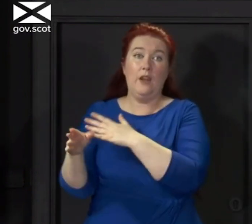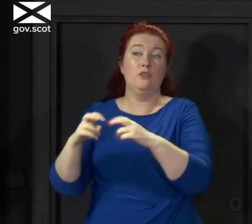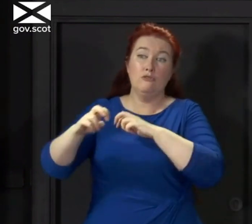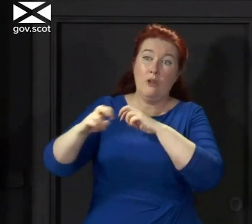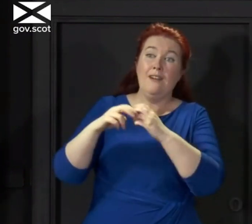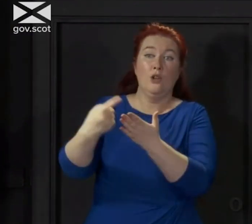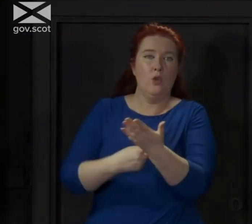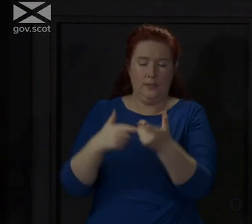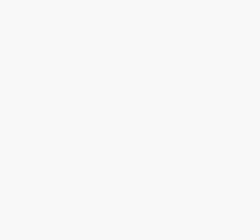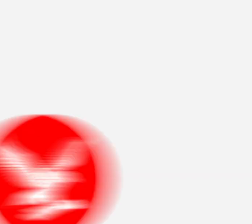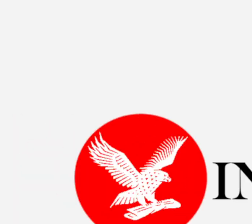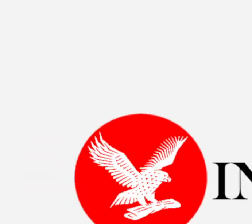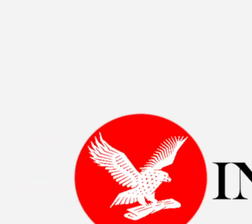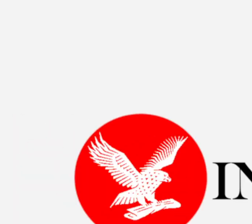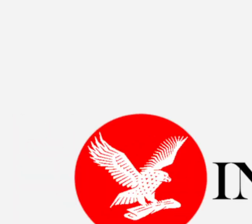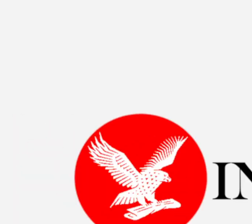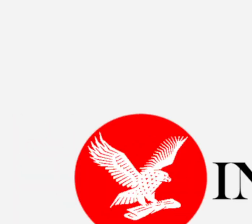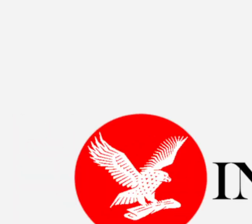place for a further week. week.